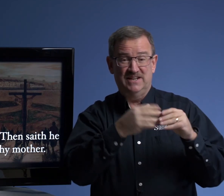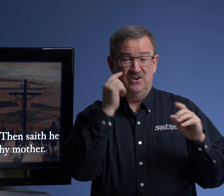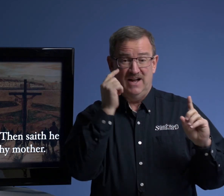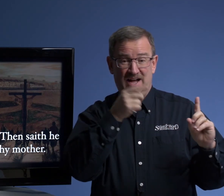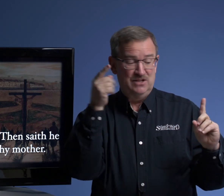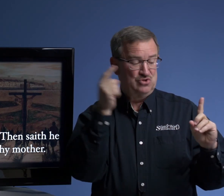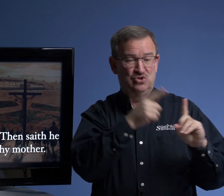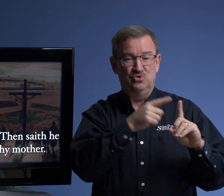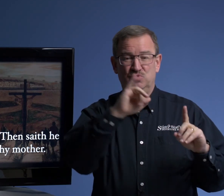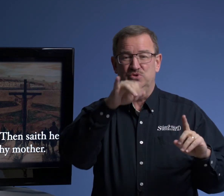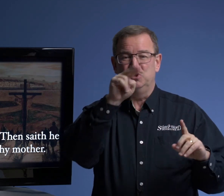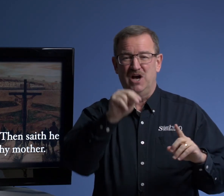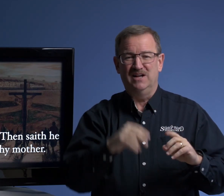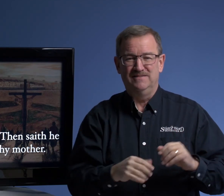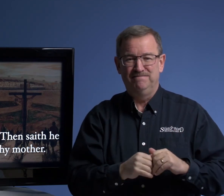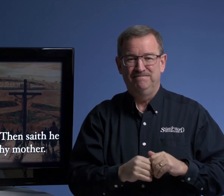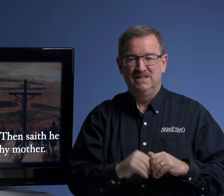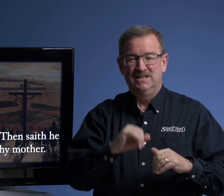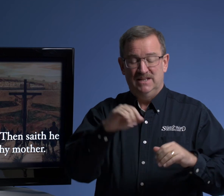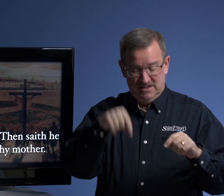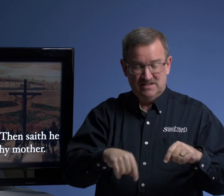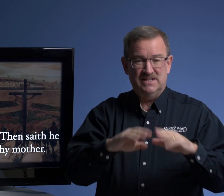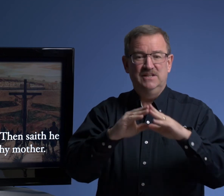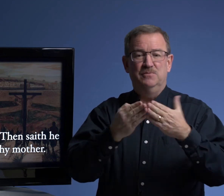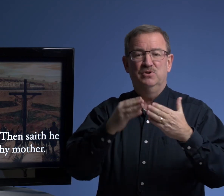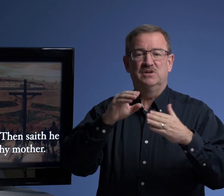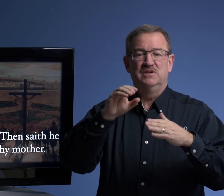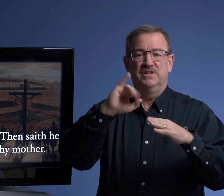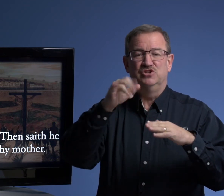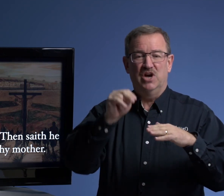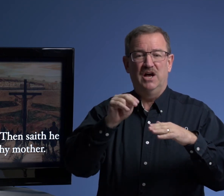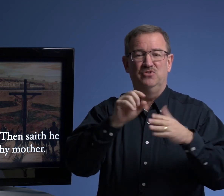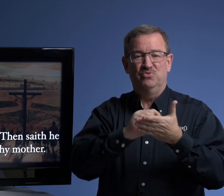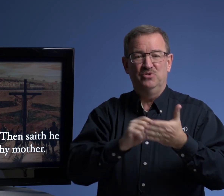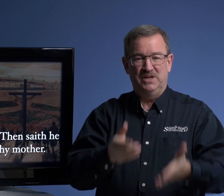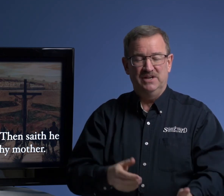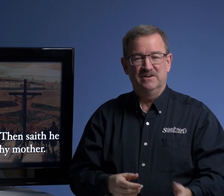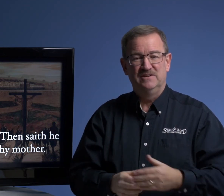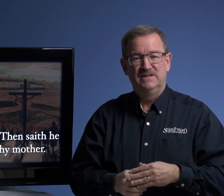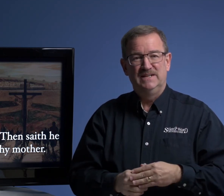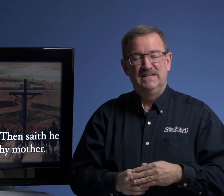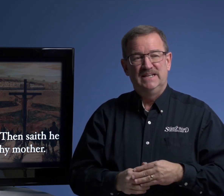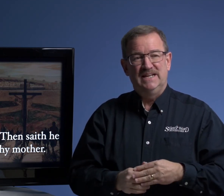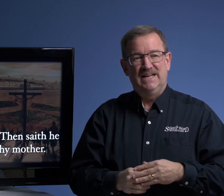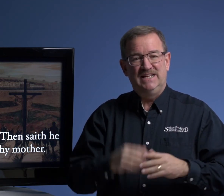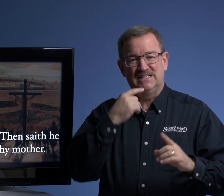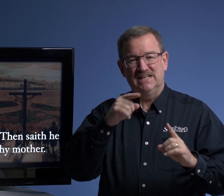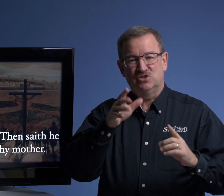her eyes to John. This is in the book that John wrote here. And he says to